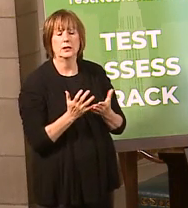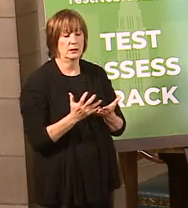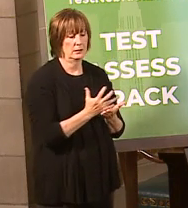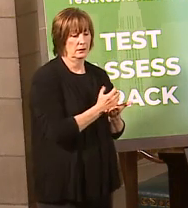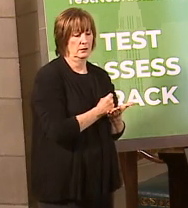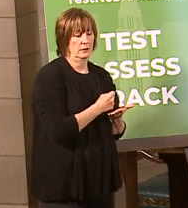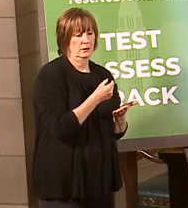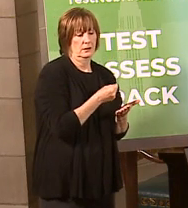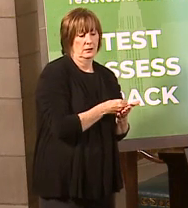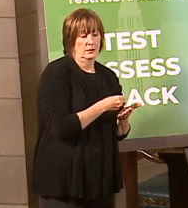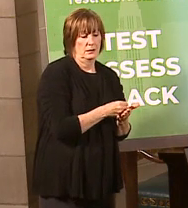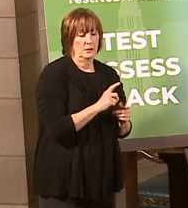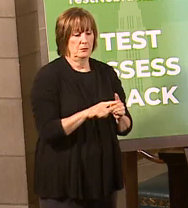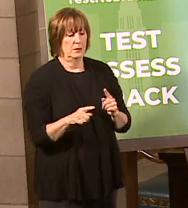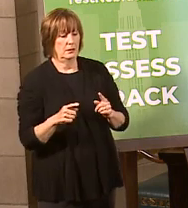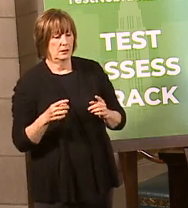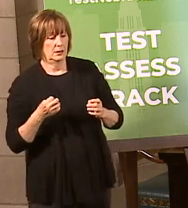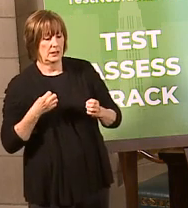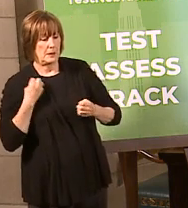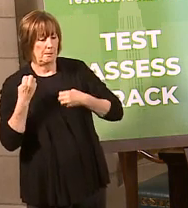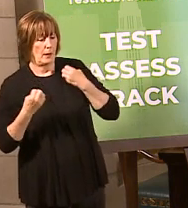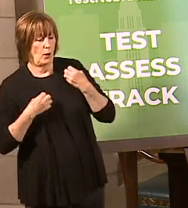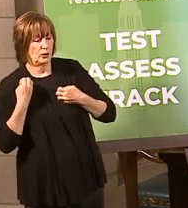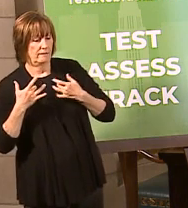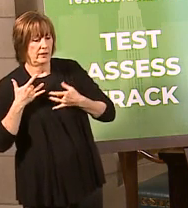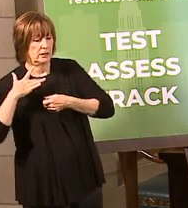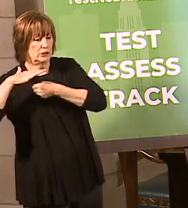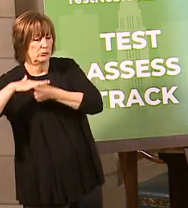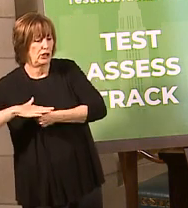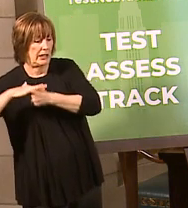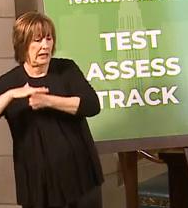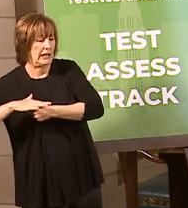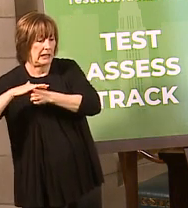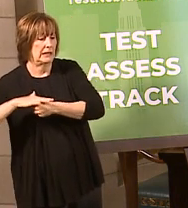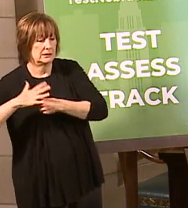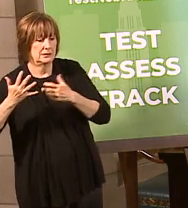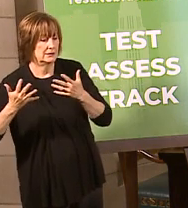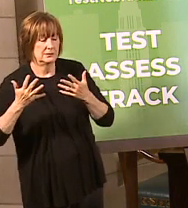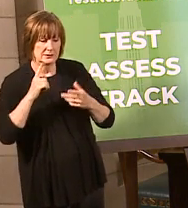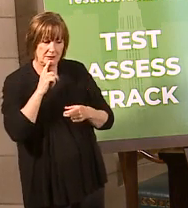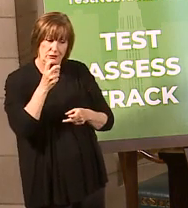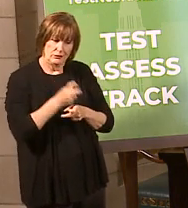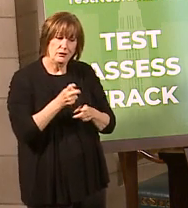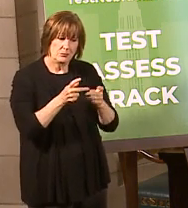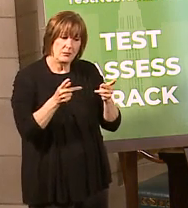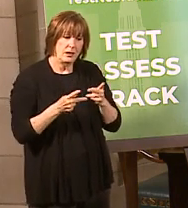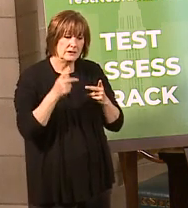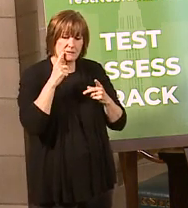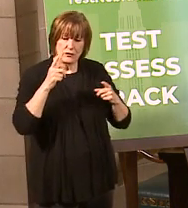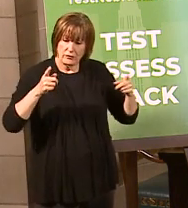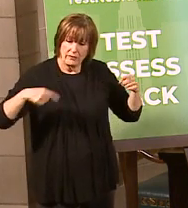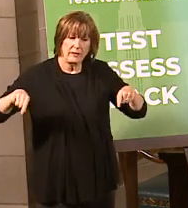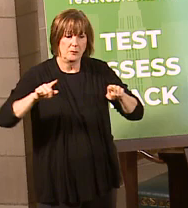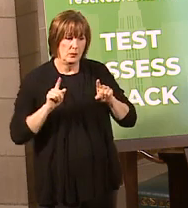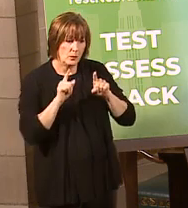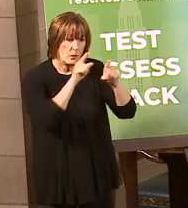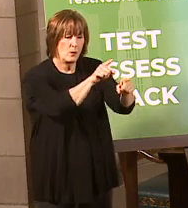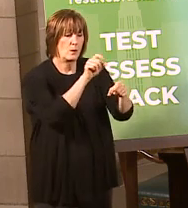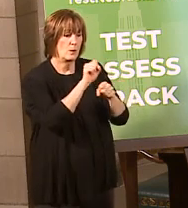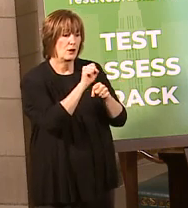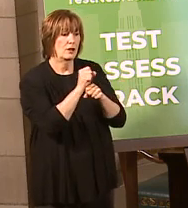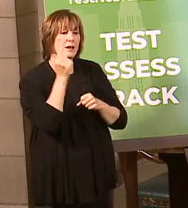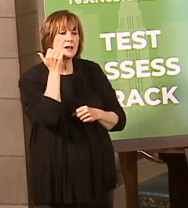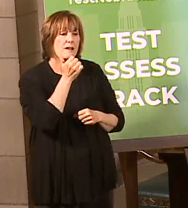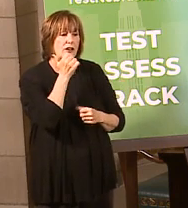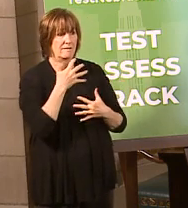strain on some of these workers, but balancing that with also staying open because, you this is a hard place for these people to be in. Going into work every day